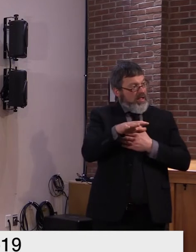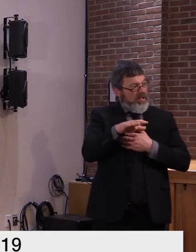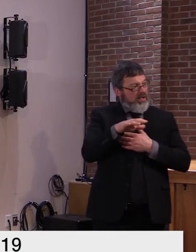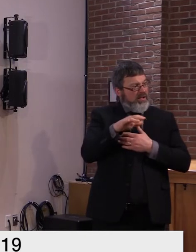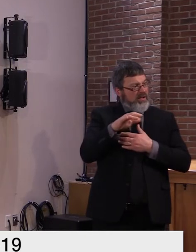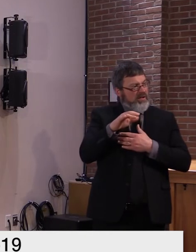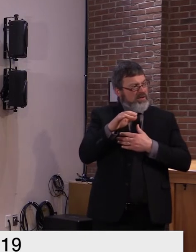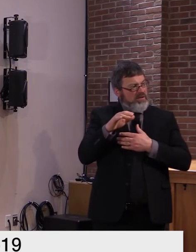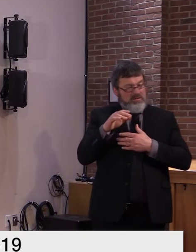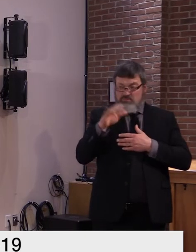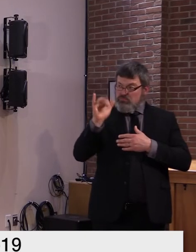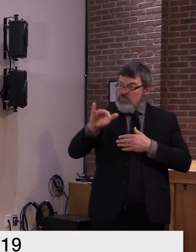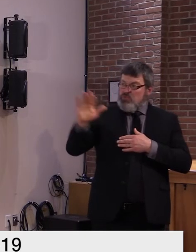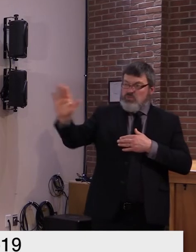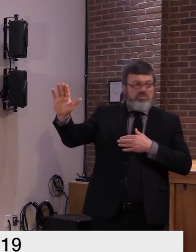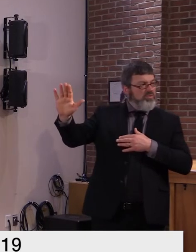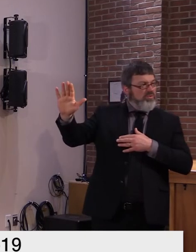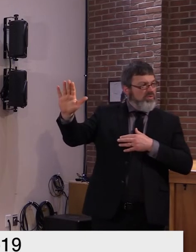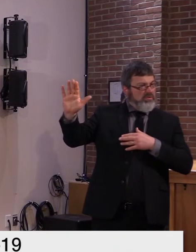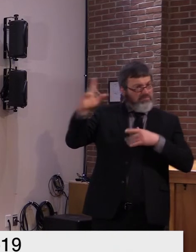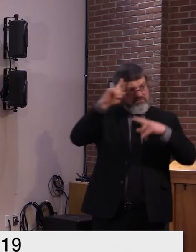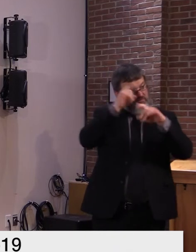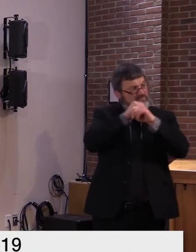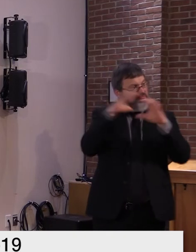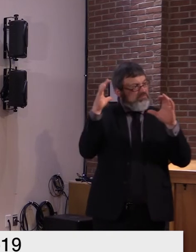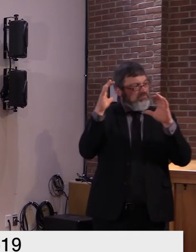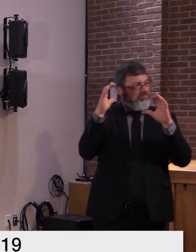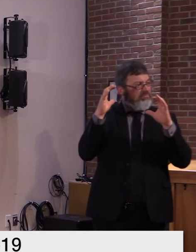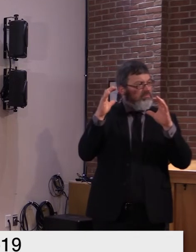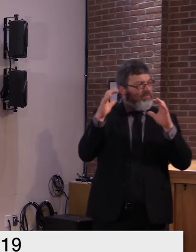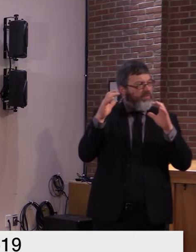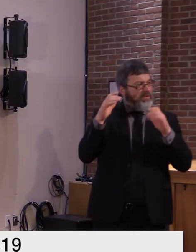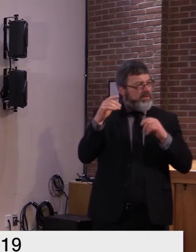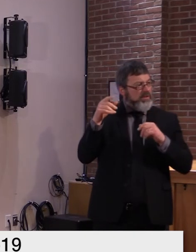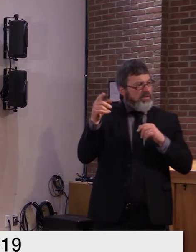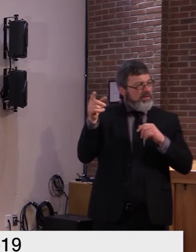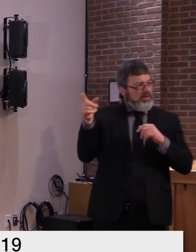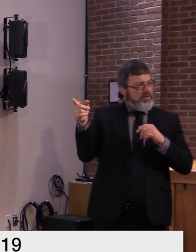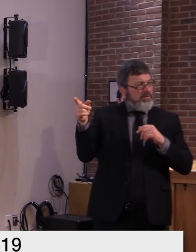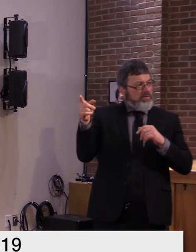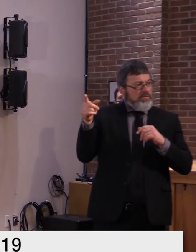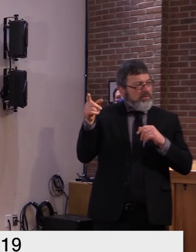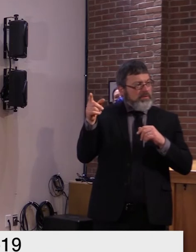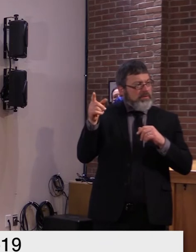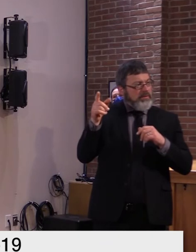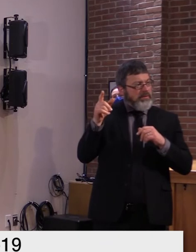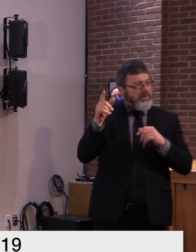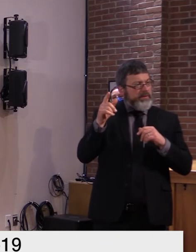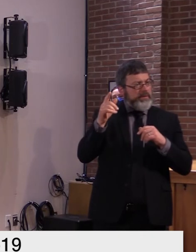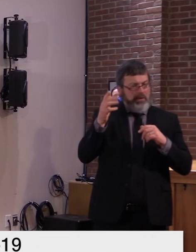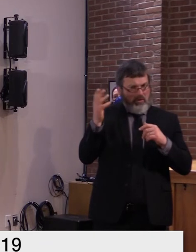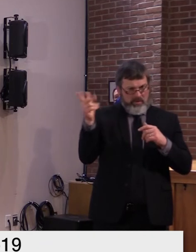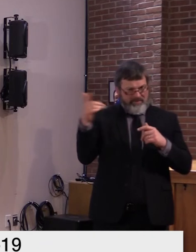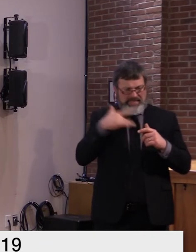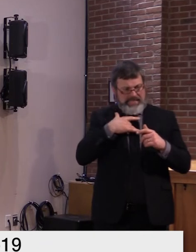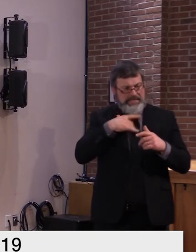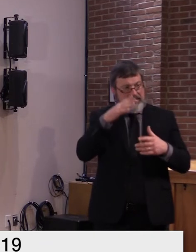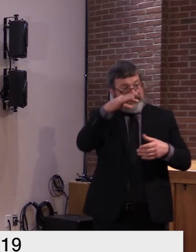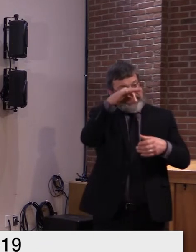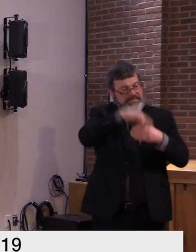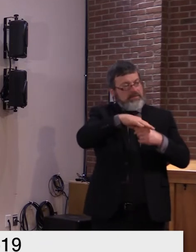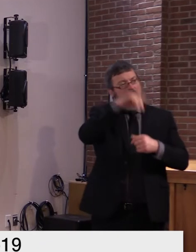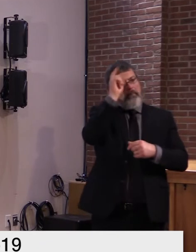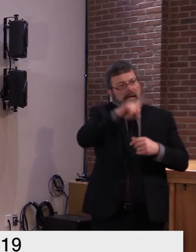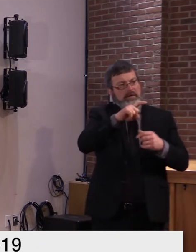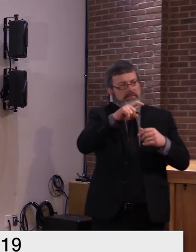looking for uh mandatory universal mail and balloting for time meeting day yeah well again my preference is